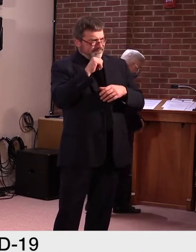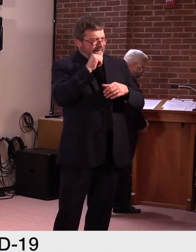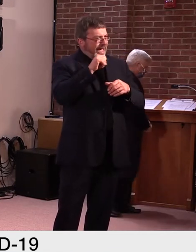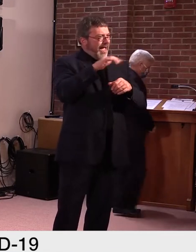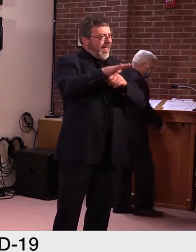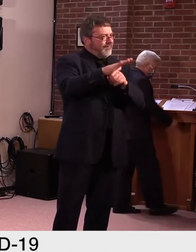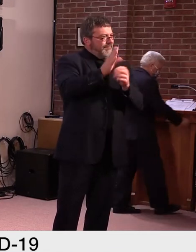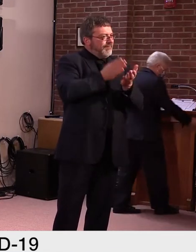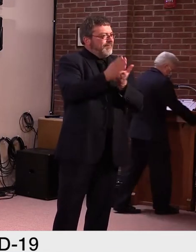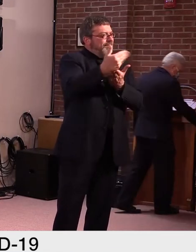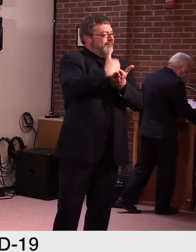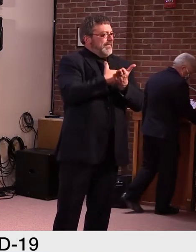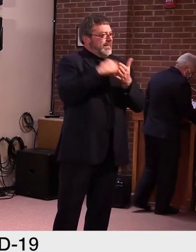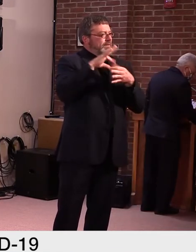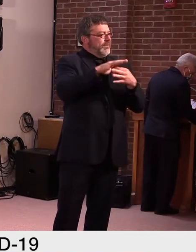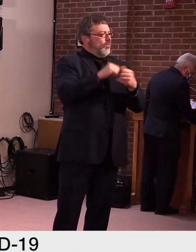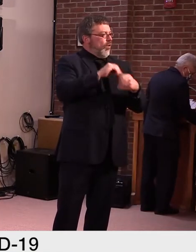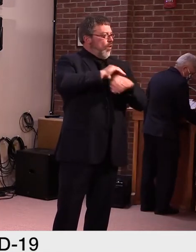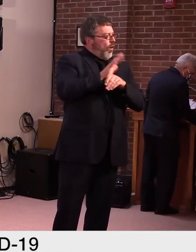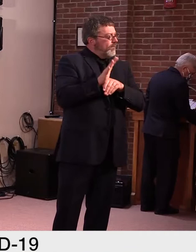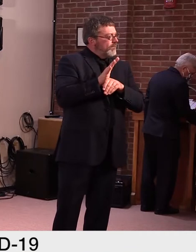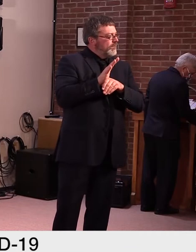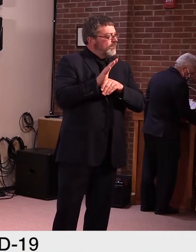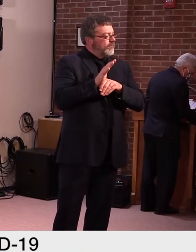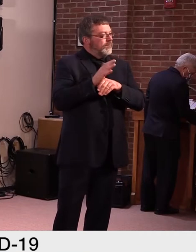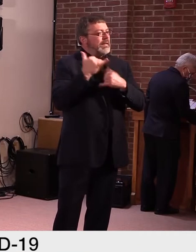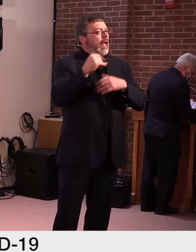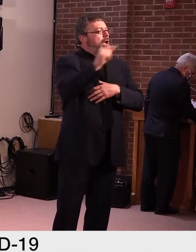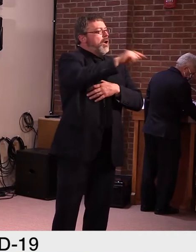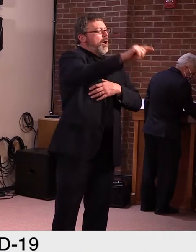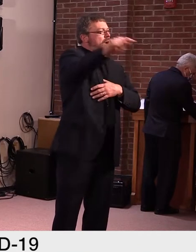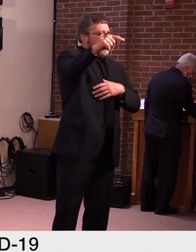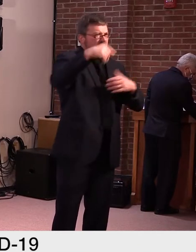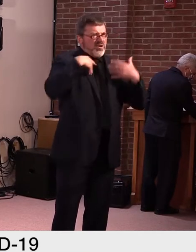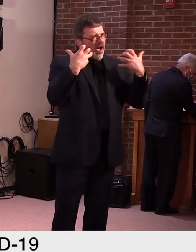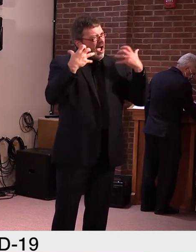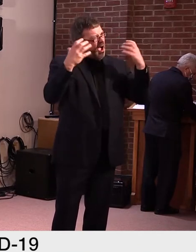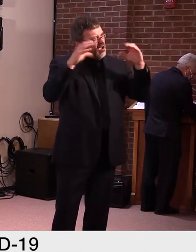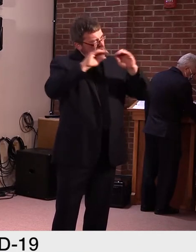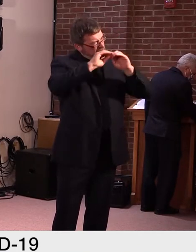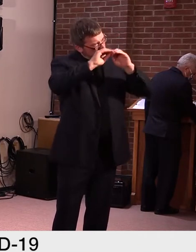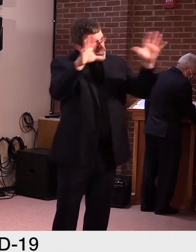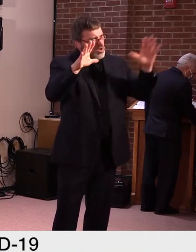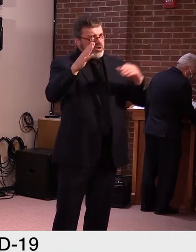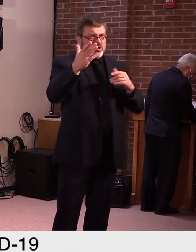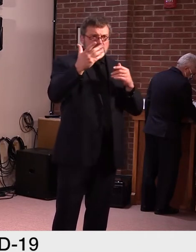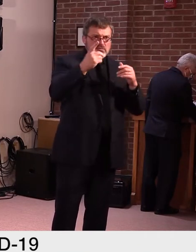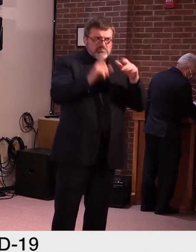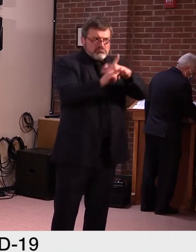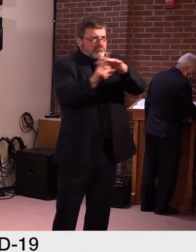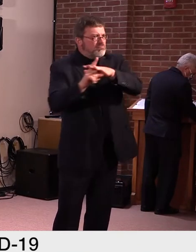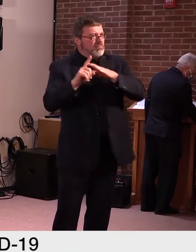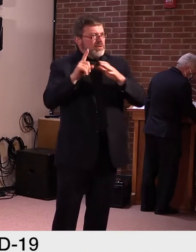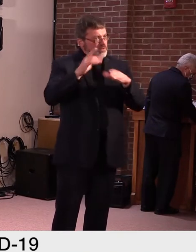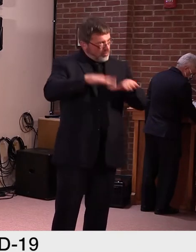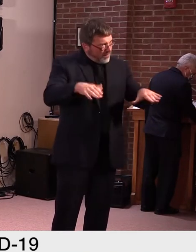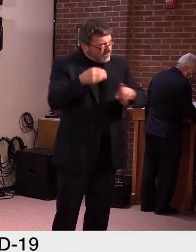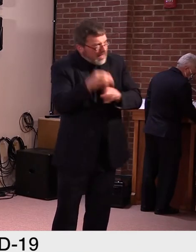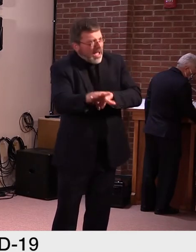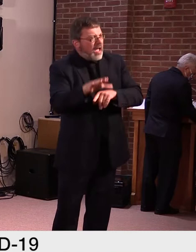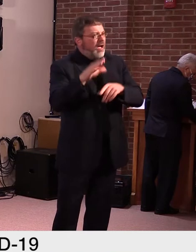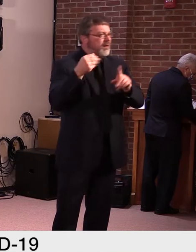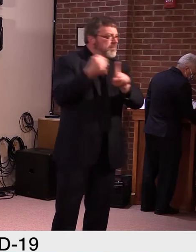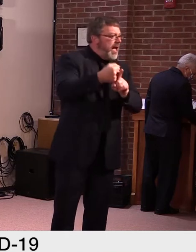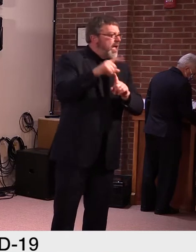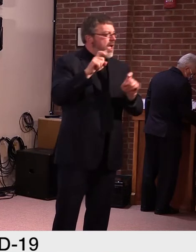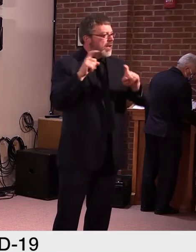public is clamoring for more transparency by police. Commissioner Sherling did roll it back a little bit about